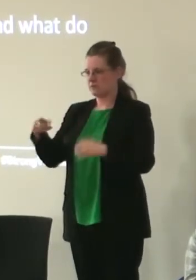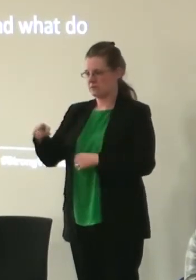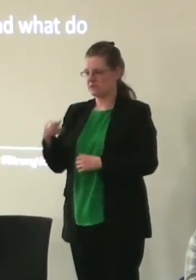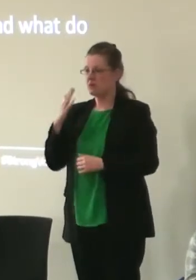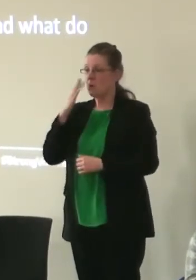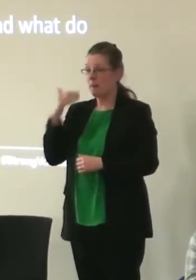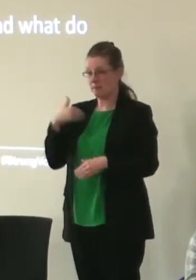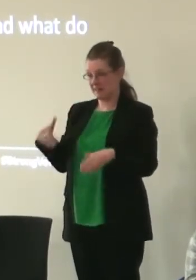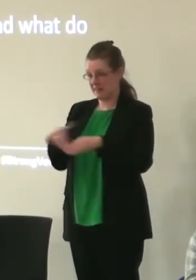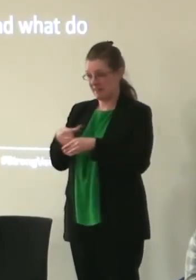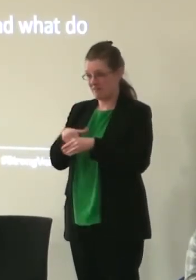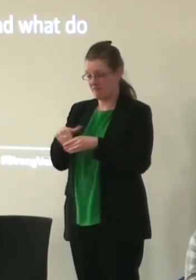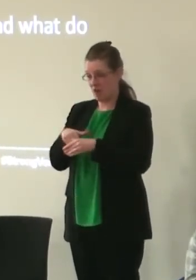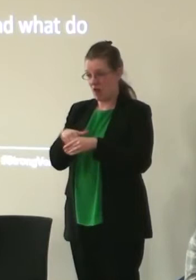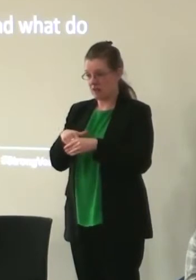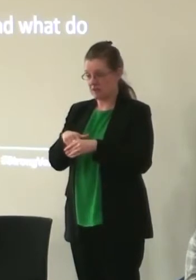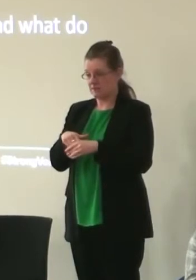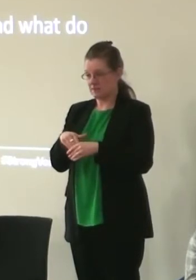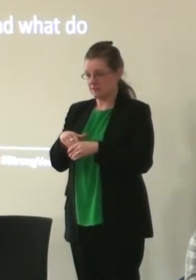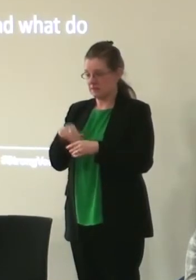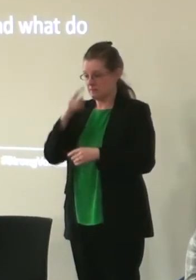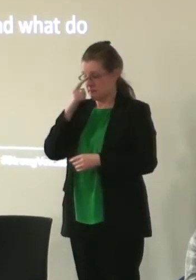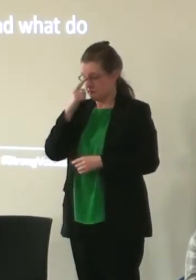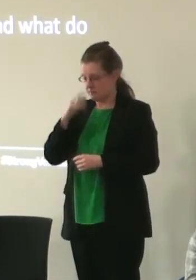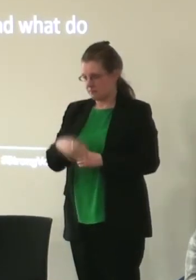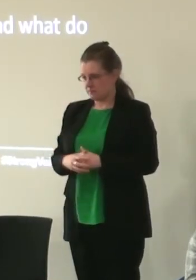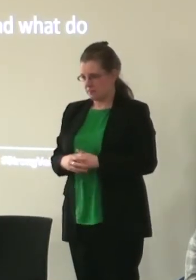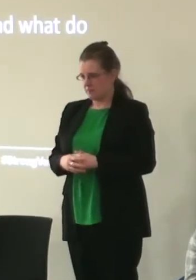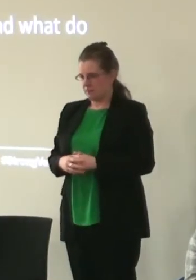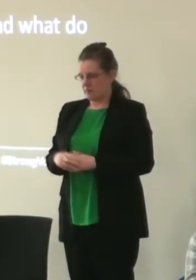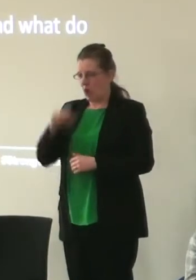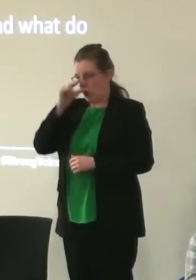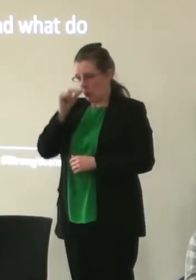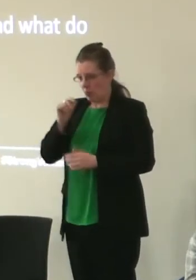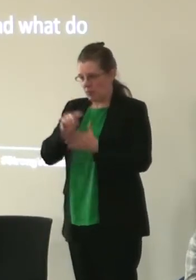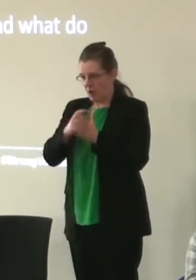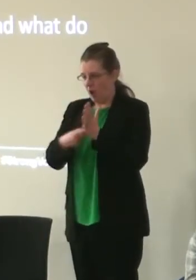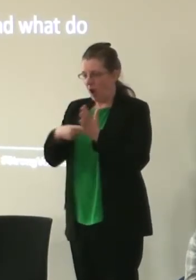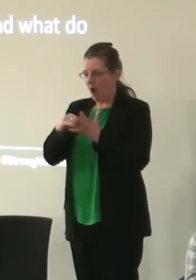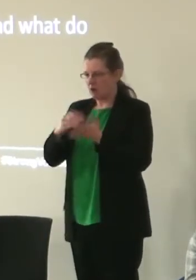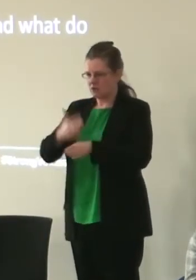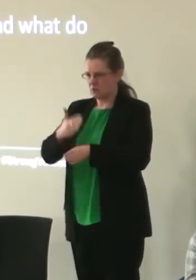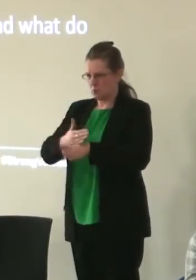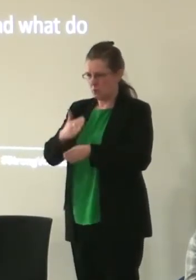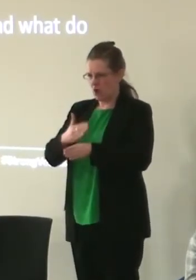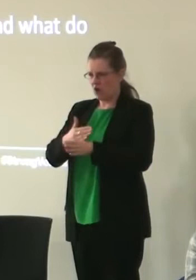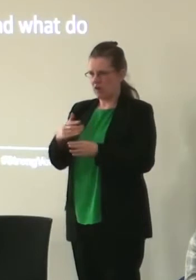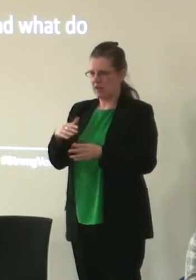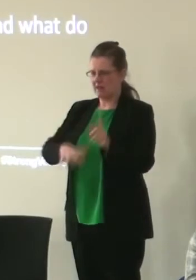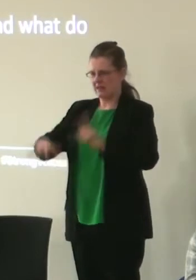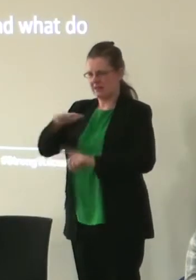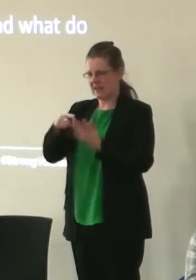when I was involved in directly in youth arts work in inner city